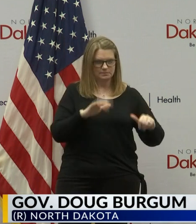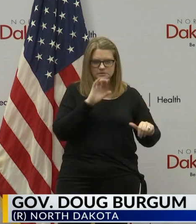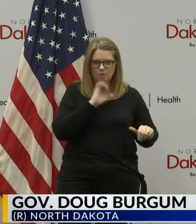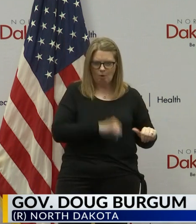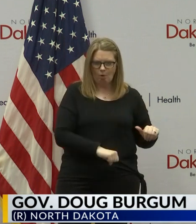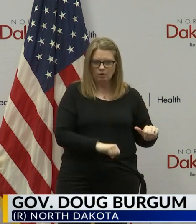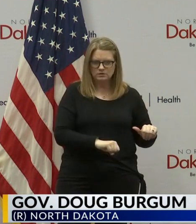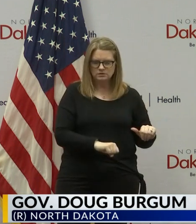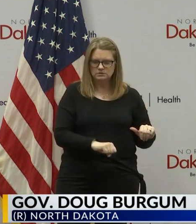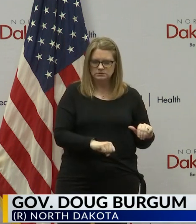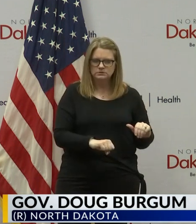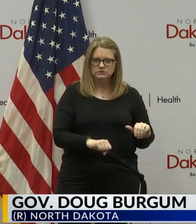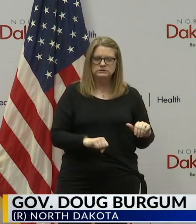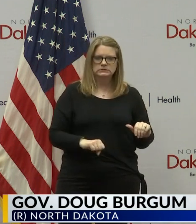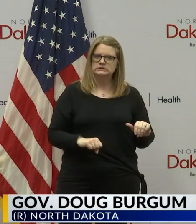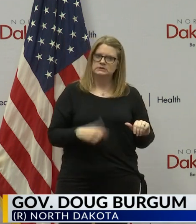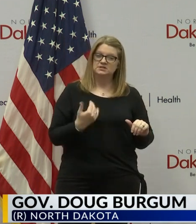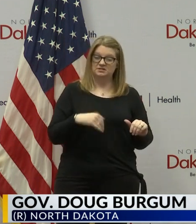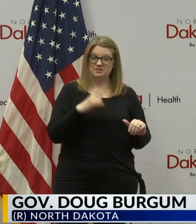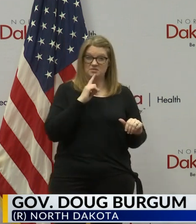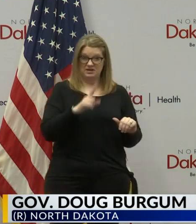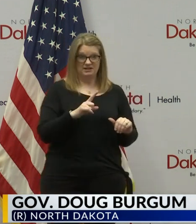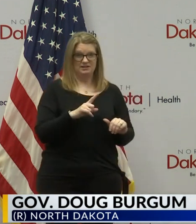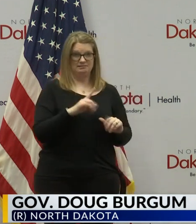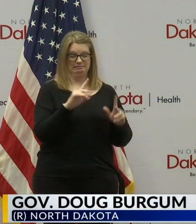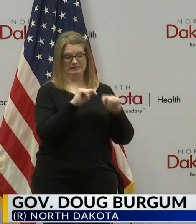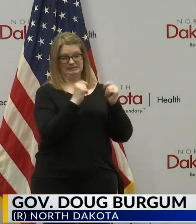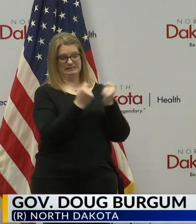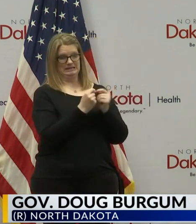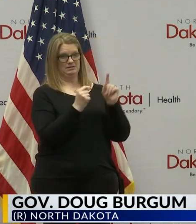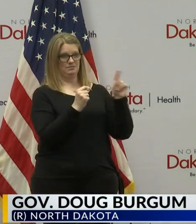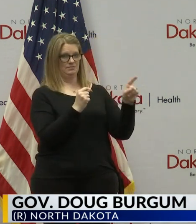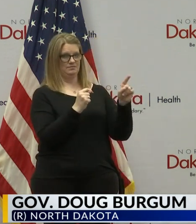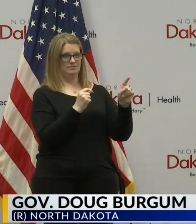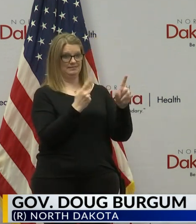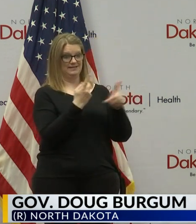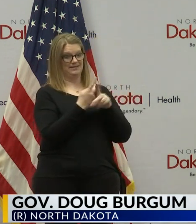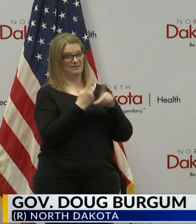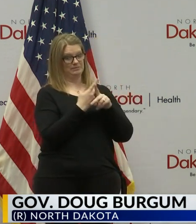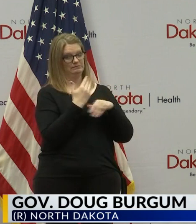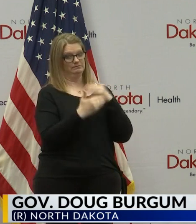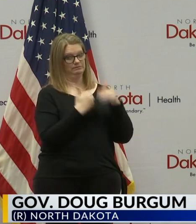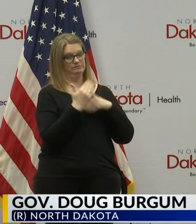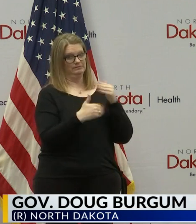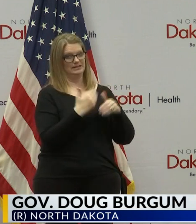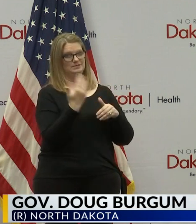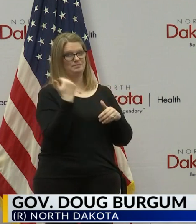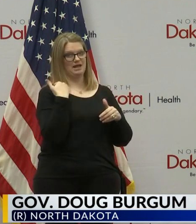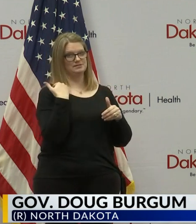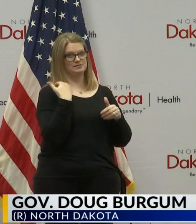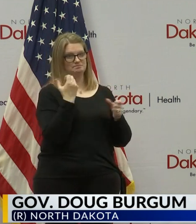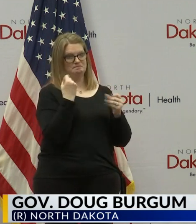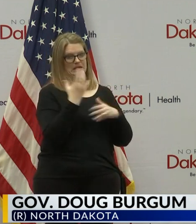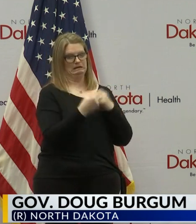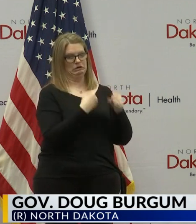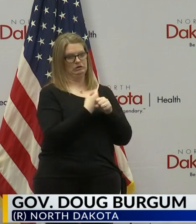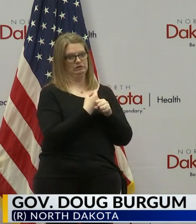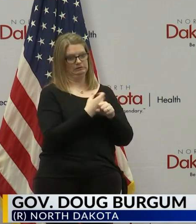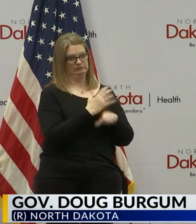We've, again, sort of been great work that's going on by the team over there that's kept it going for these past decades as well as